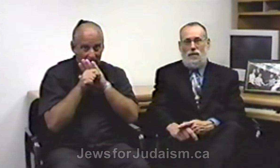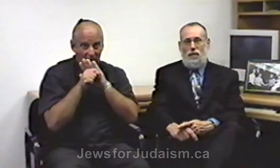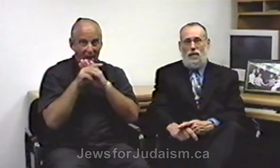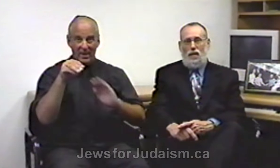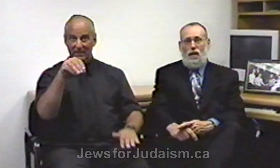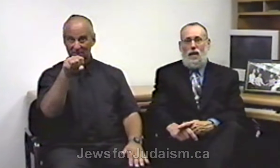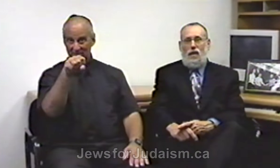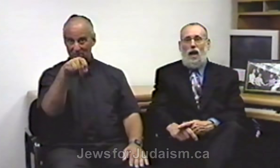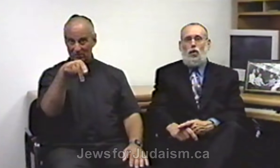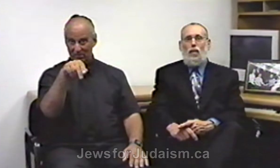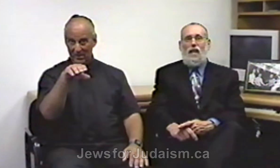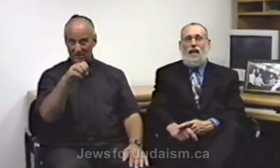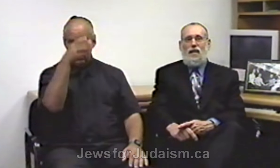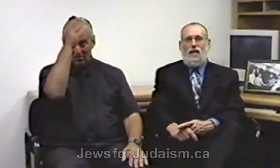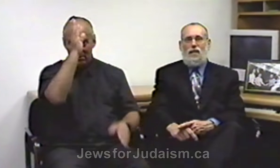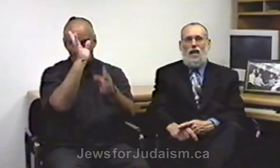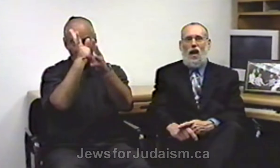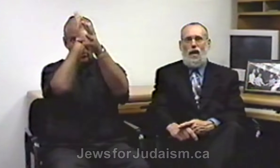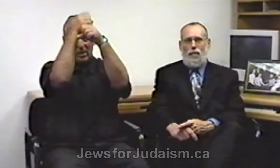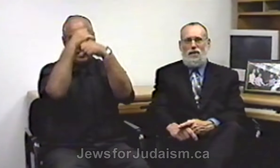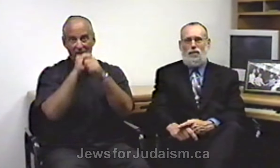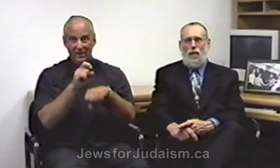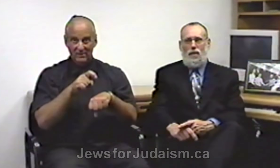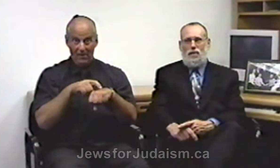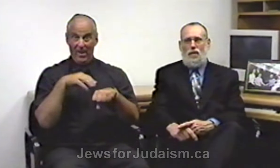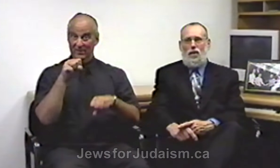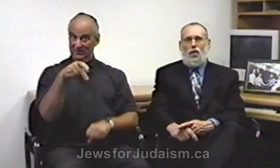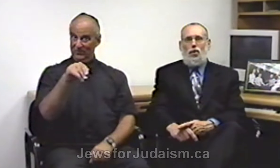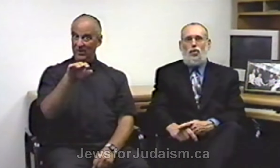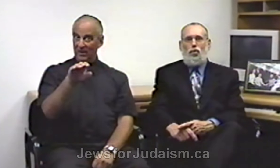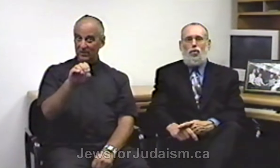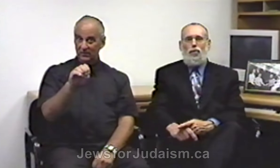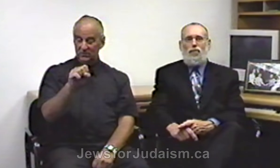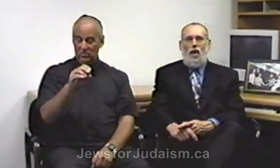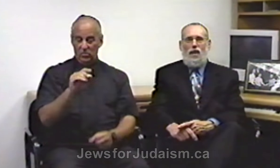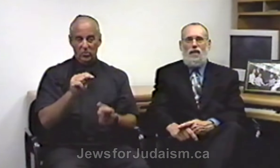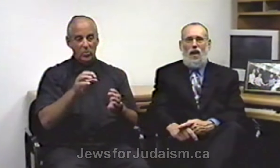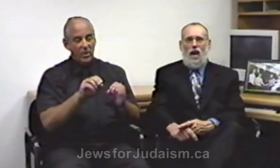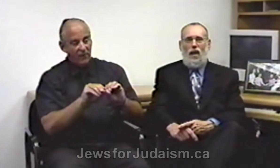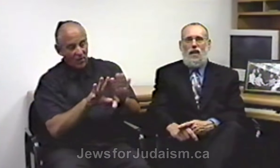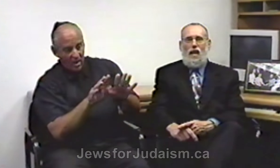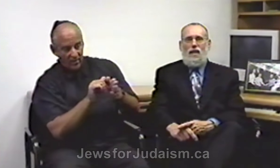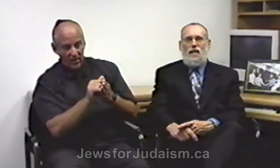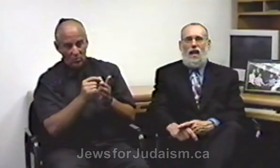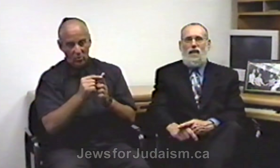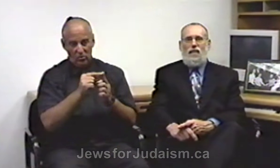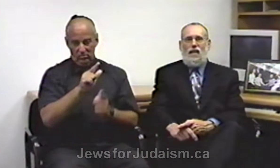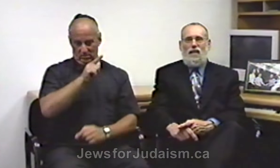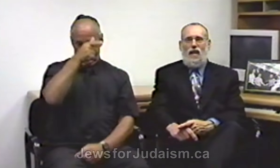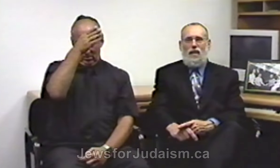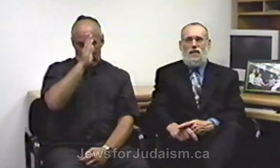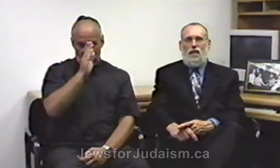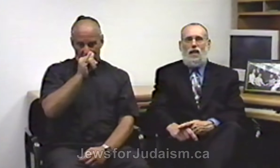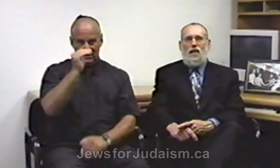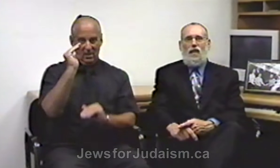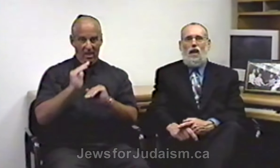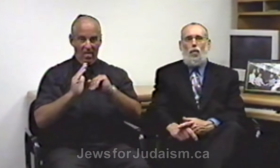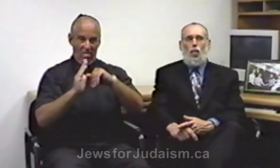God created time and space. So to define God as anything less than a